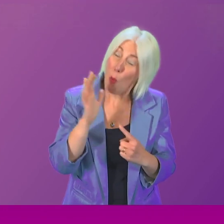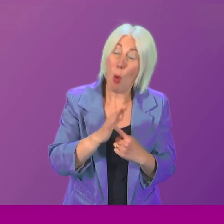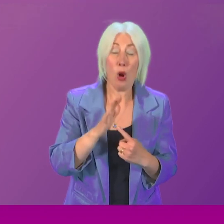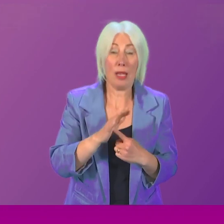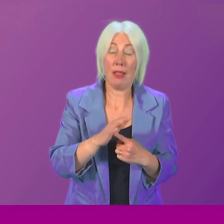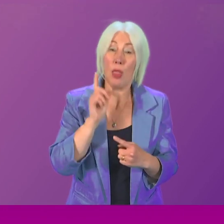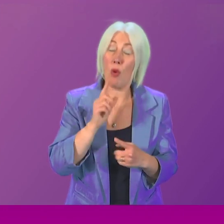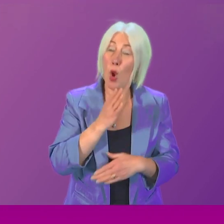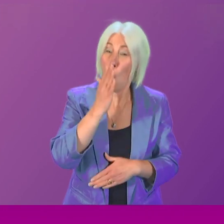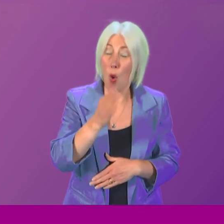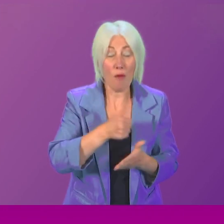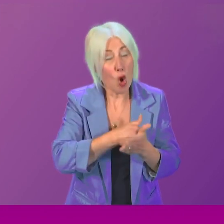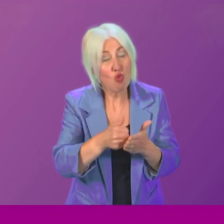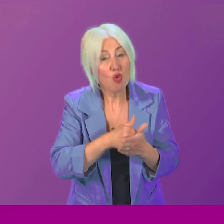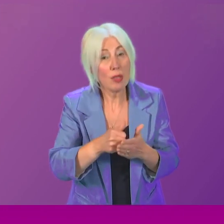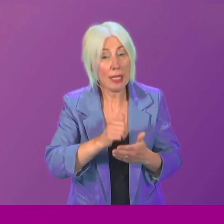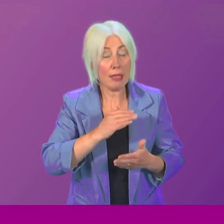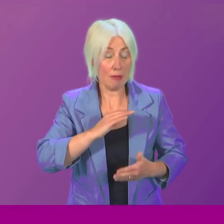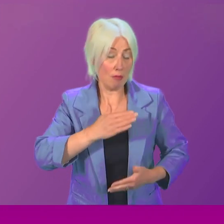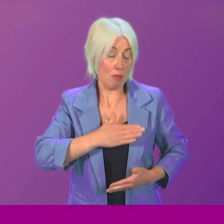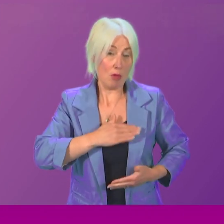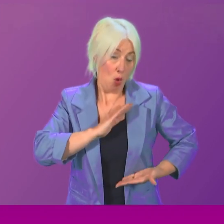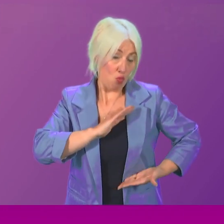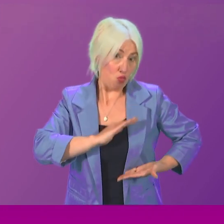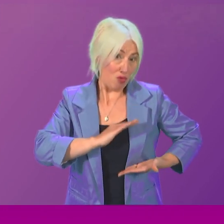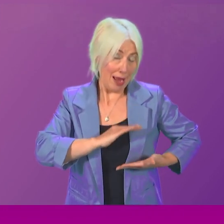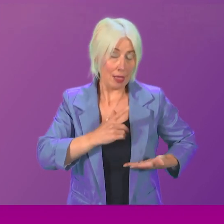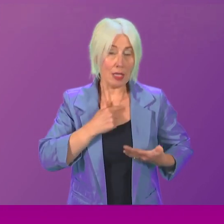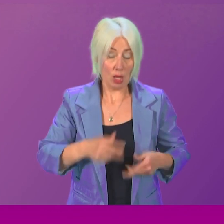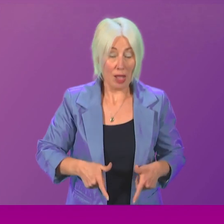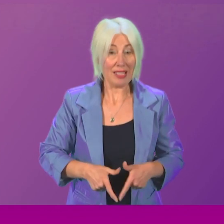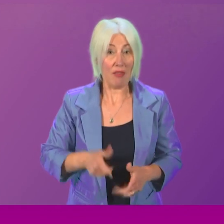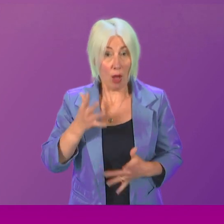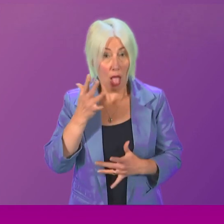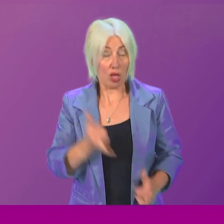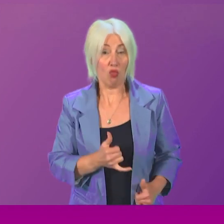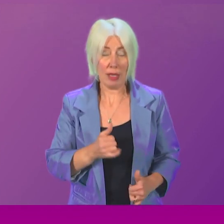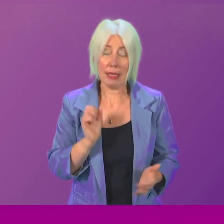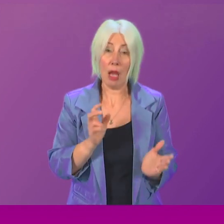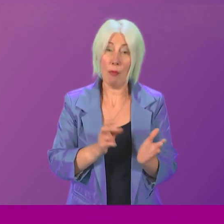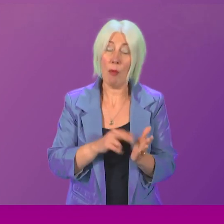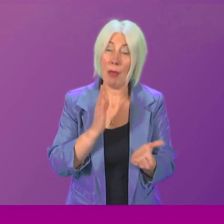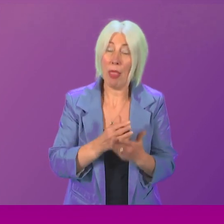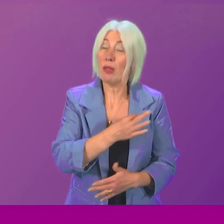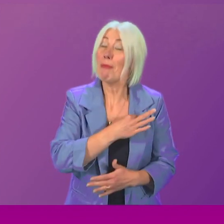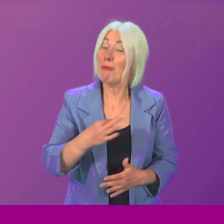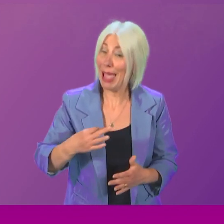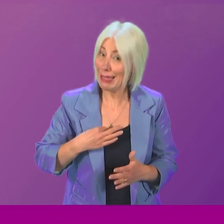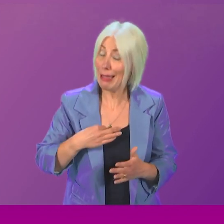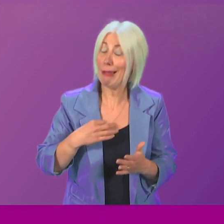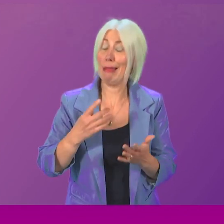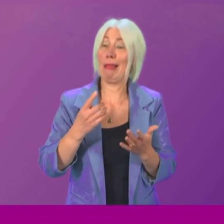routine breast and routine cervical screening appointments. But there is no doubt whatsoever that these medical practices